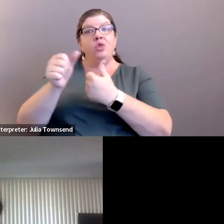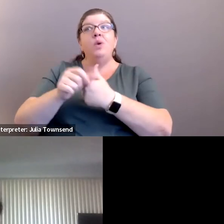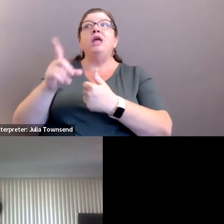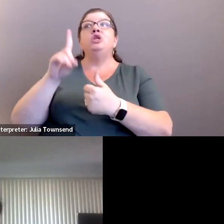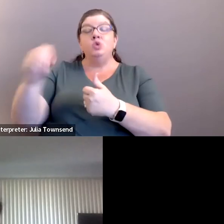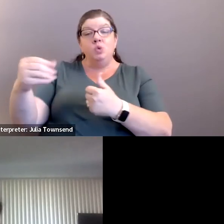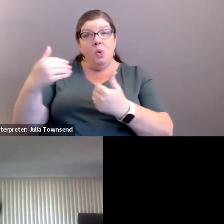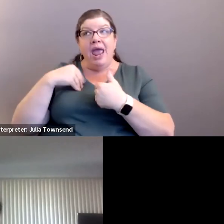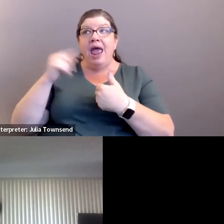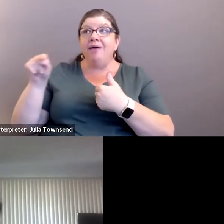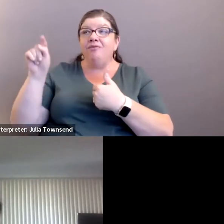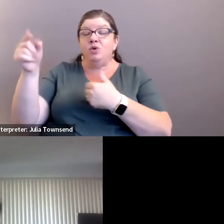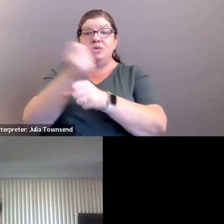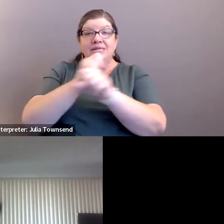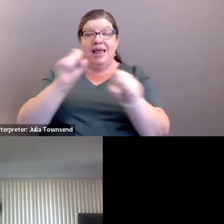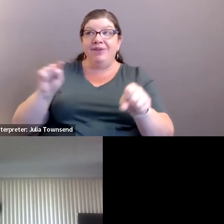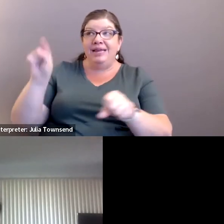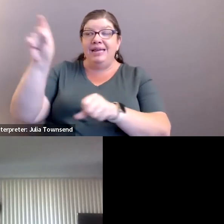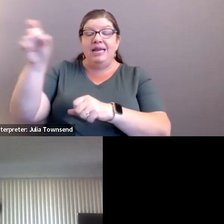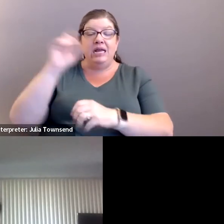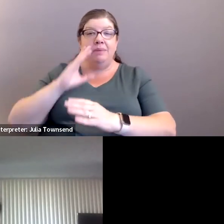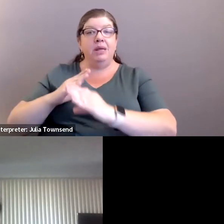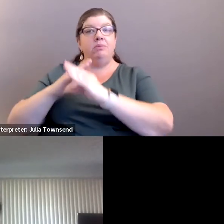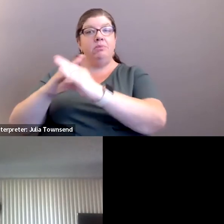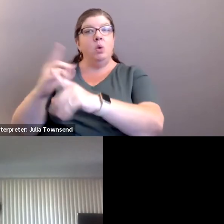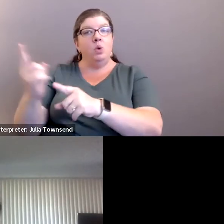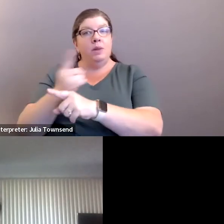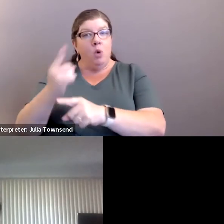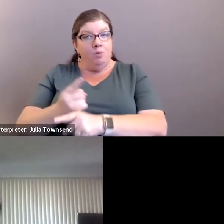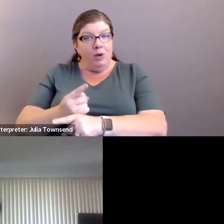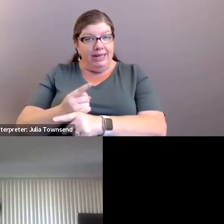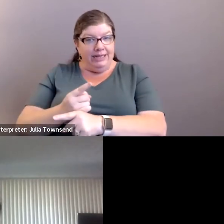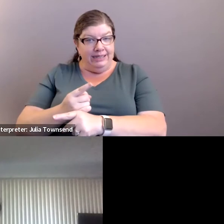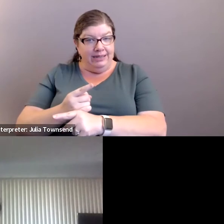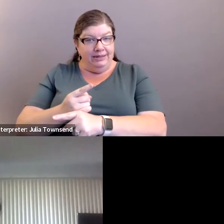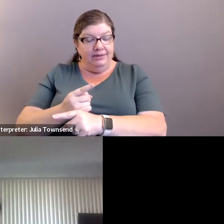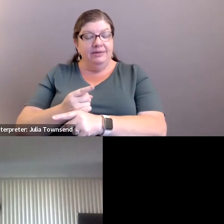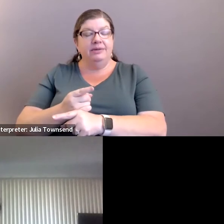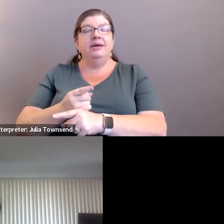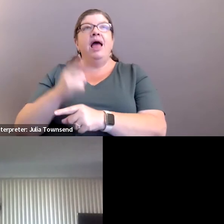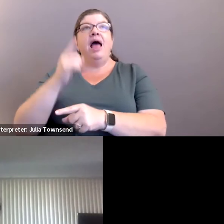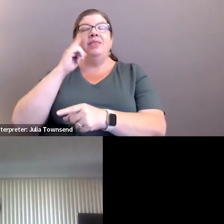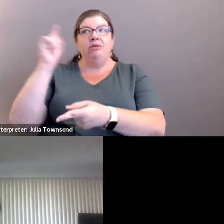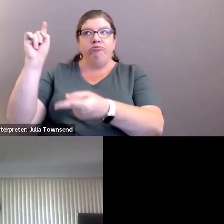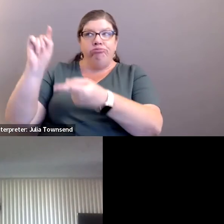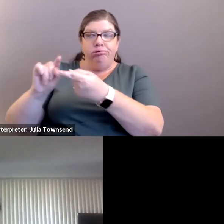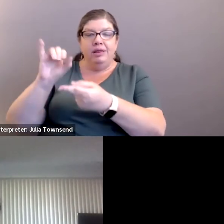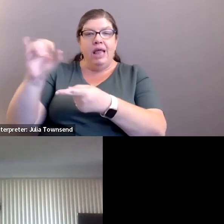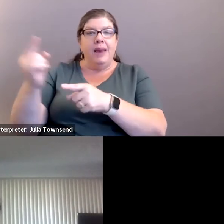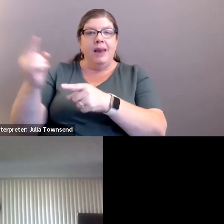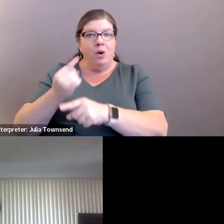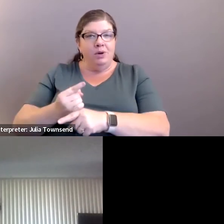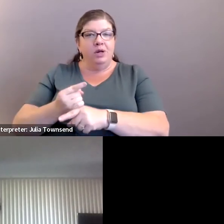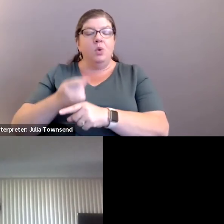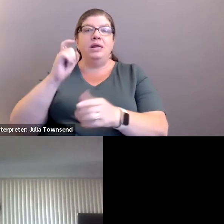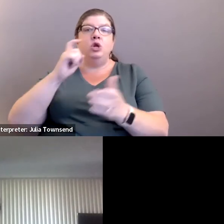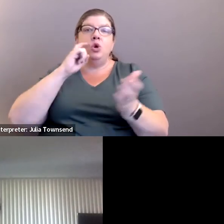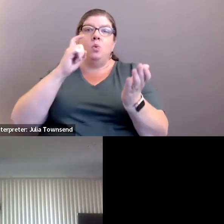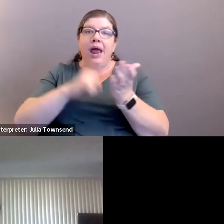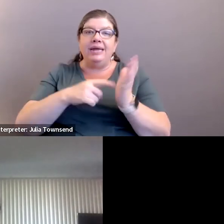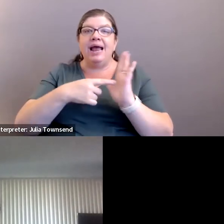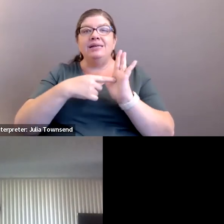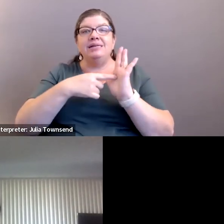do exist to our safety need to be mitigated with appropriate measures. And I think it's time that we recognize signs